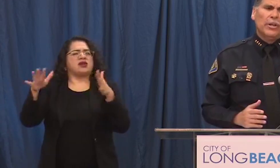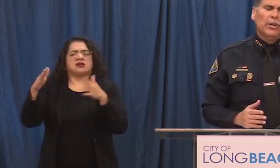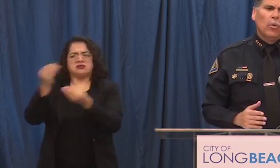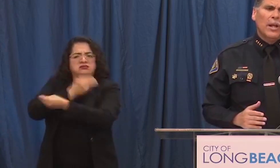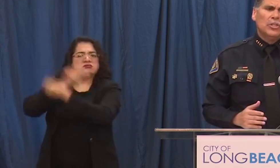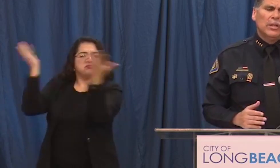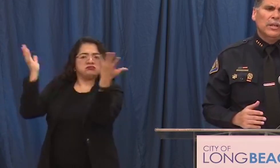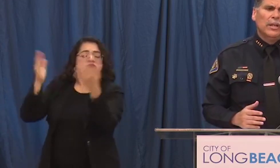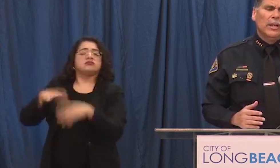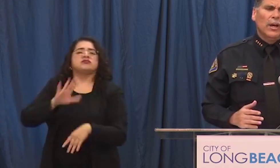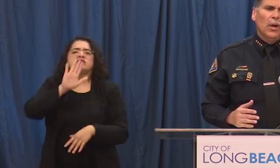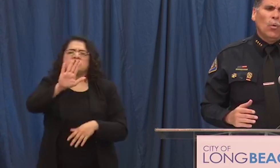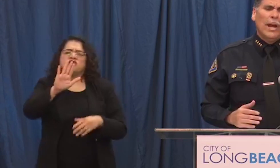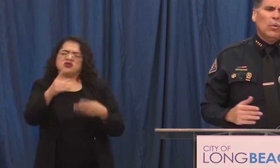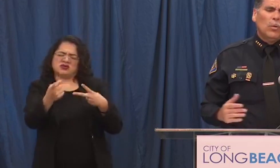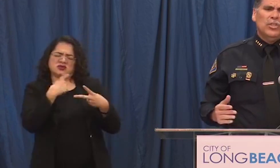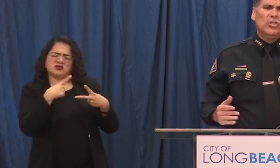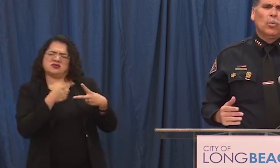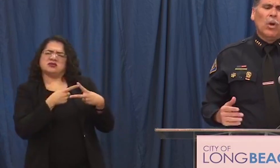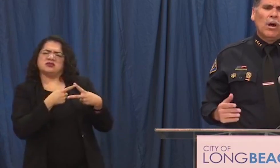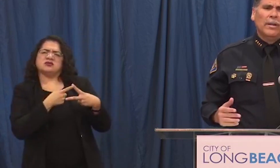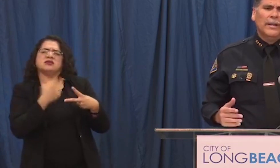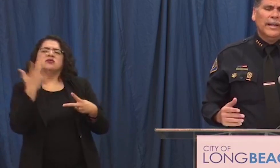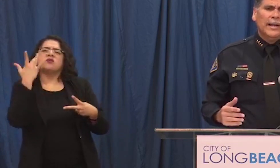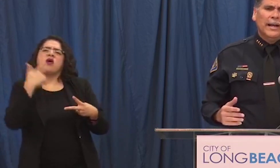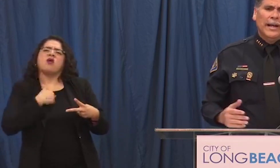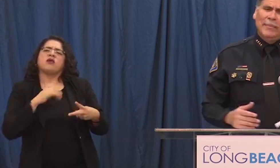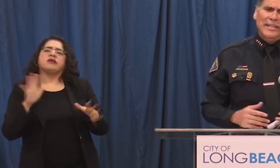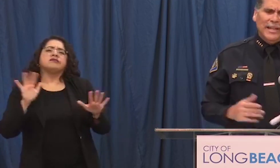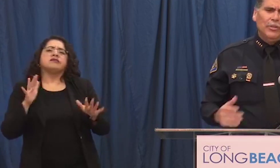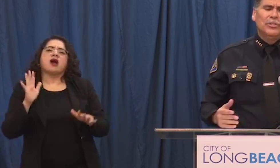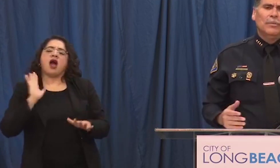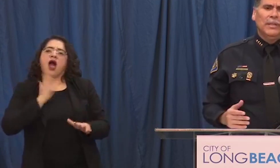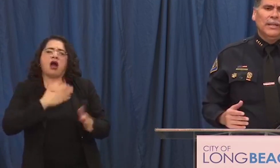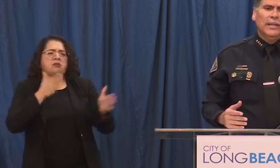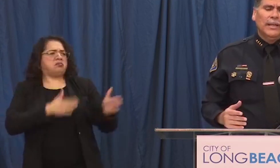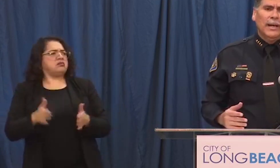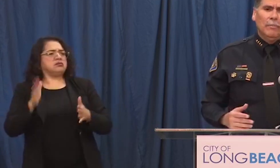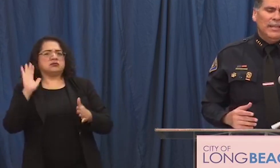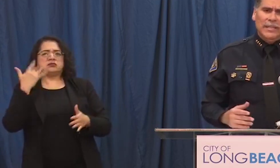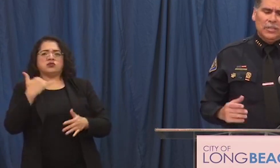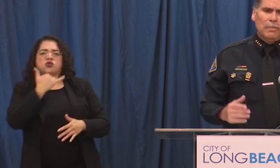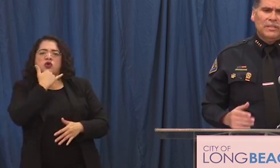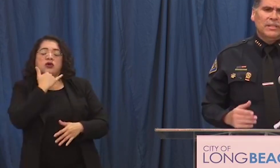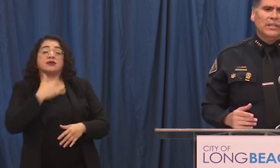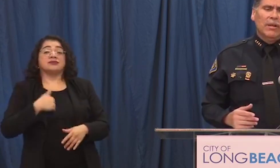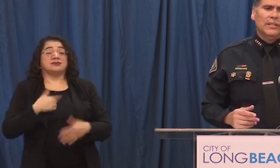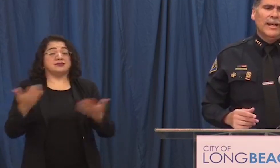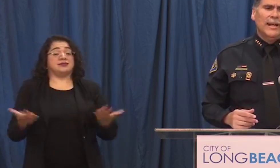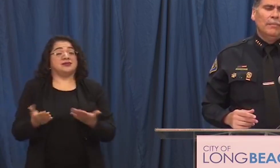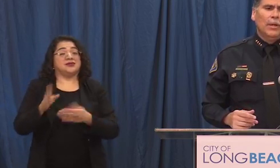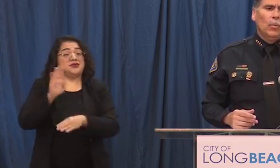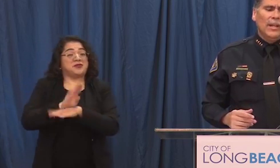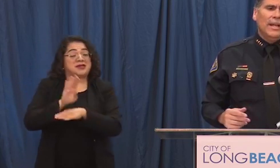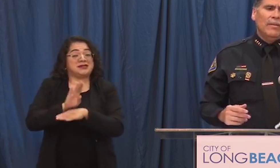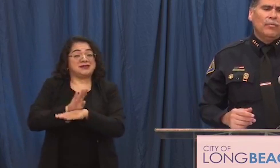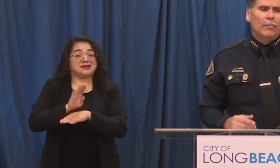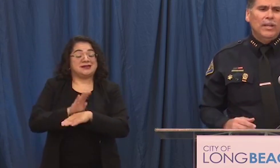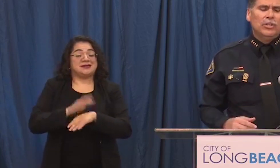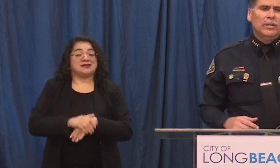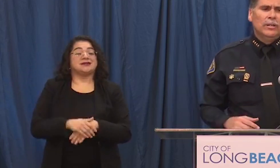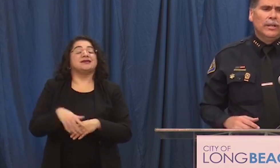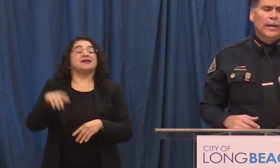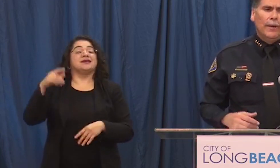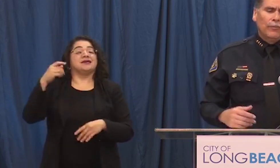the first part of your question uh why were we so wrong uh i'm going to tell you something uh being in this business a long time we get